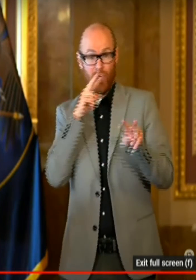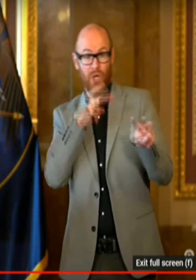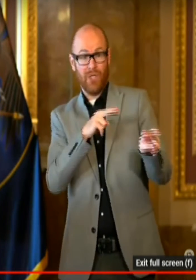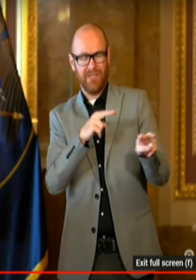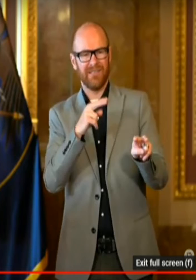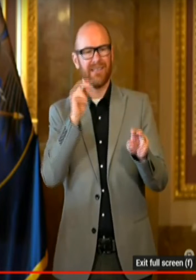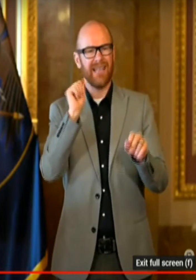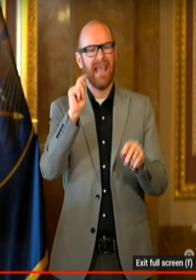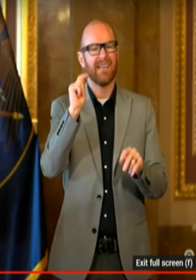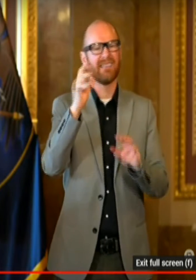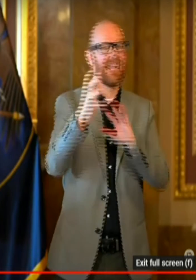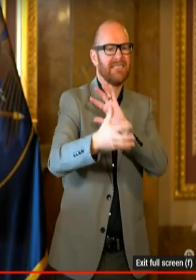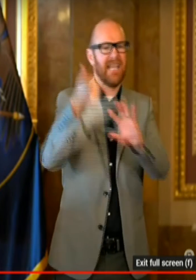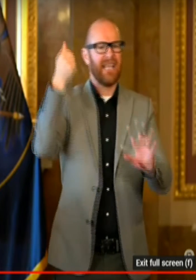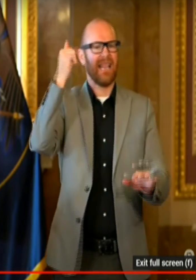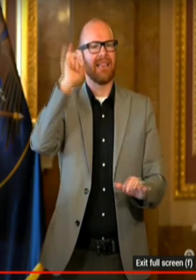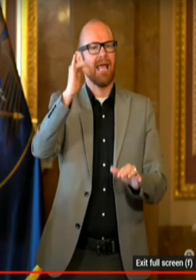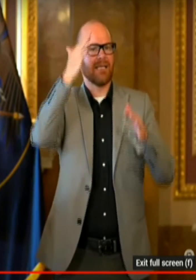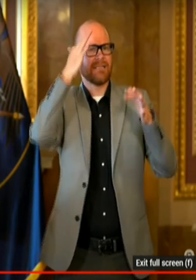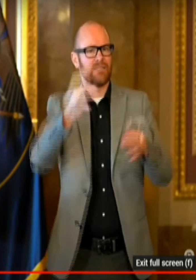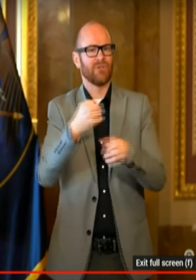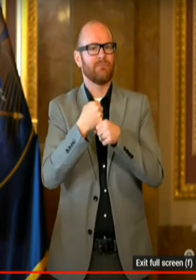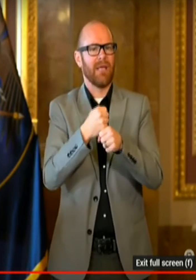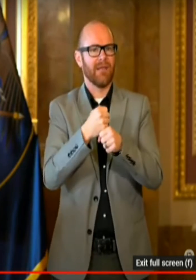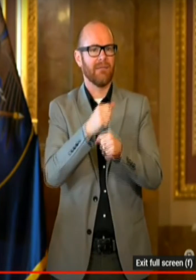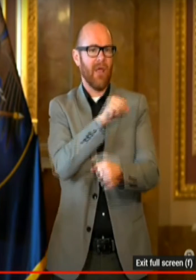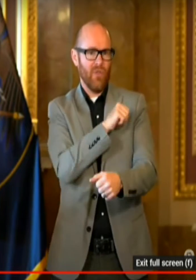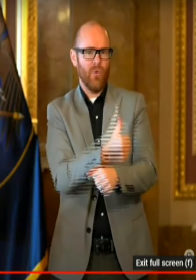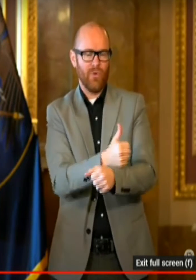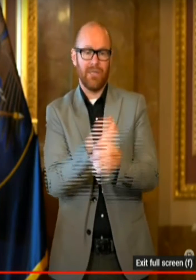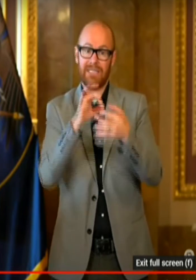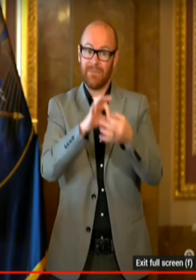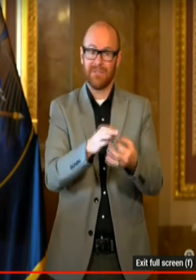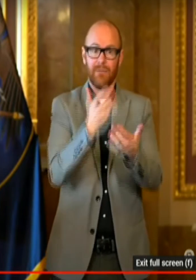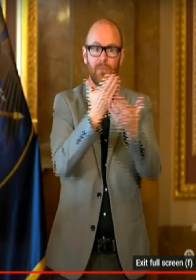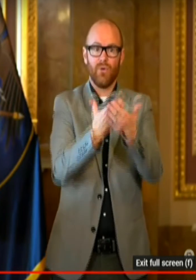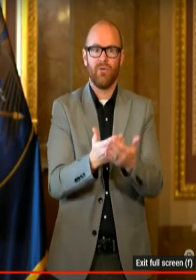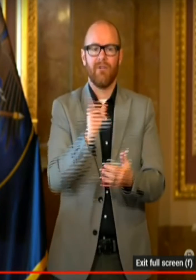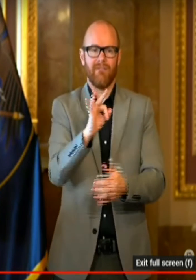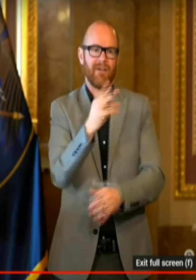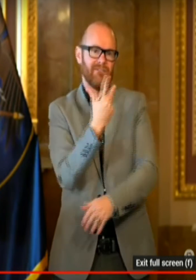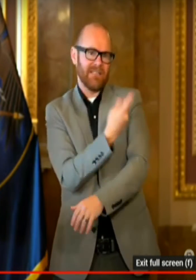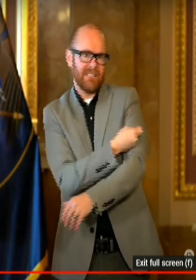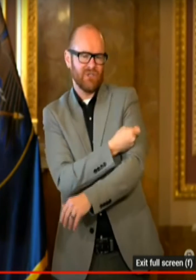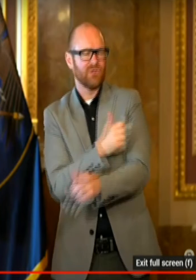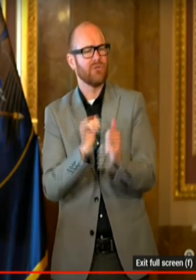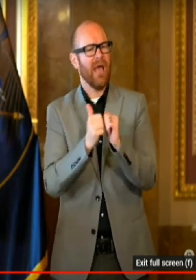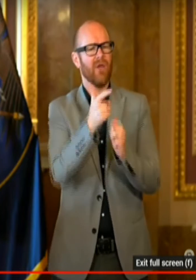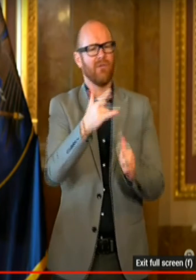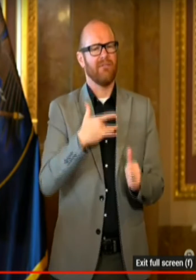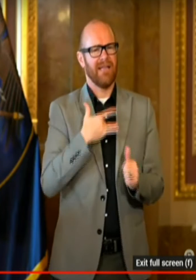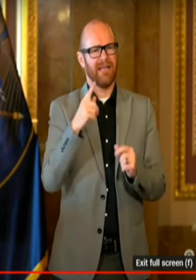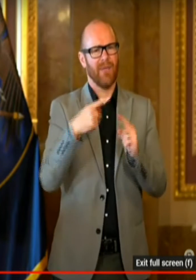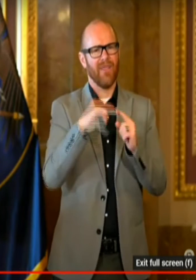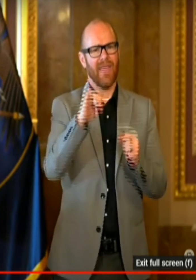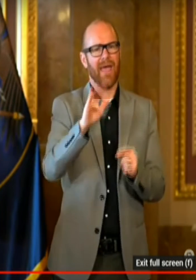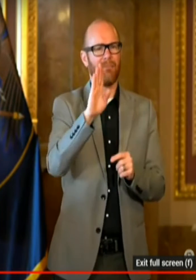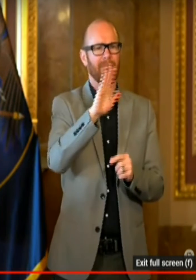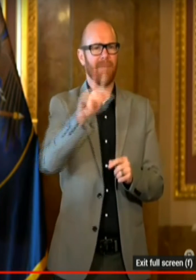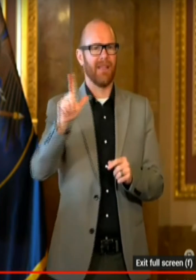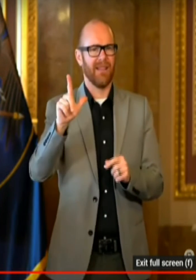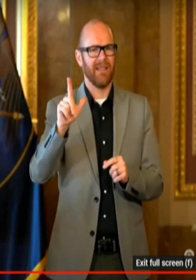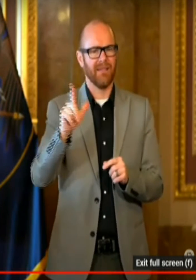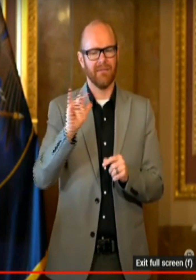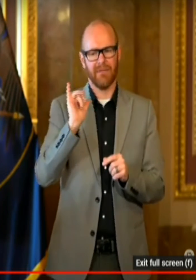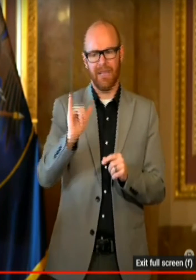that decision-making authority, especially when it comes to proof of vaccination. How do you feel about that bill, considering it runs counter to your very